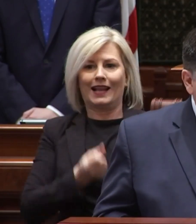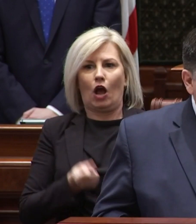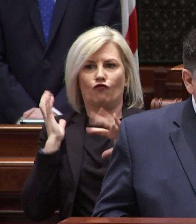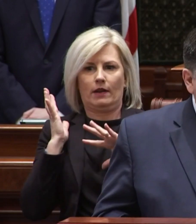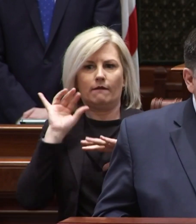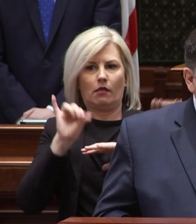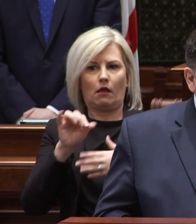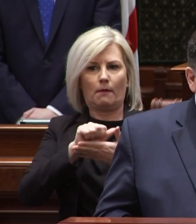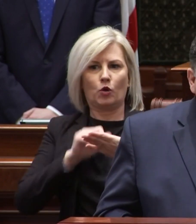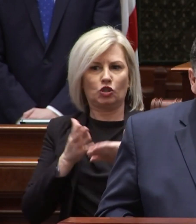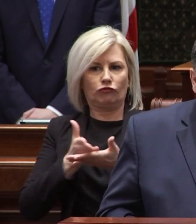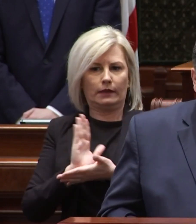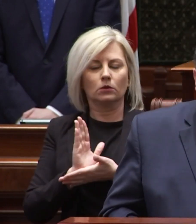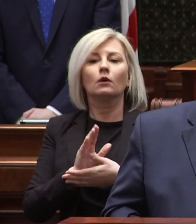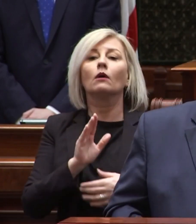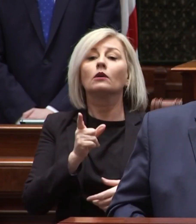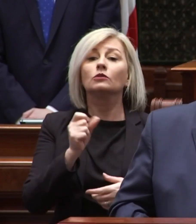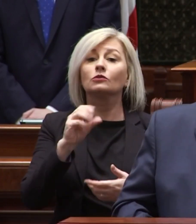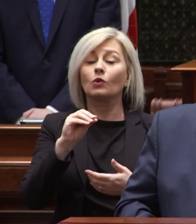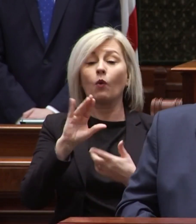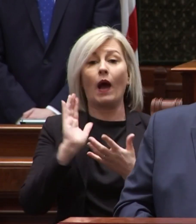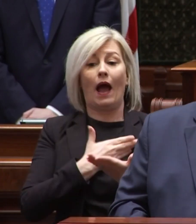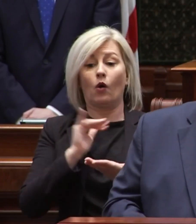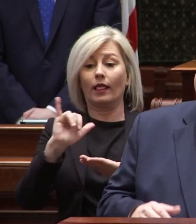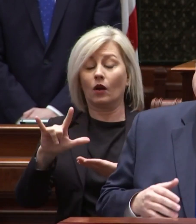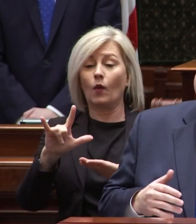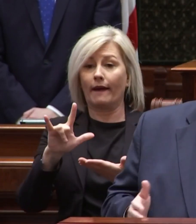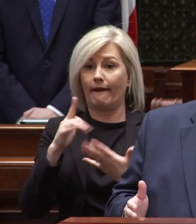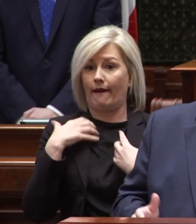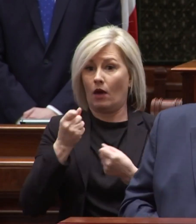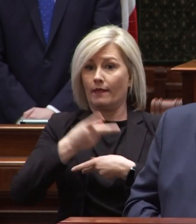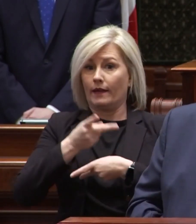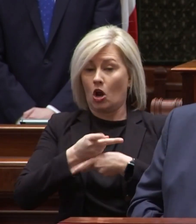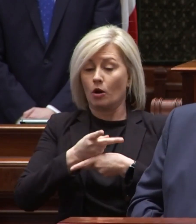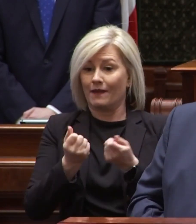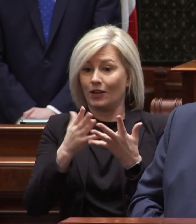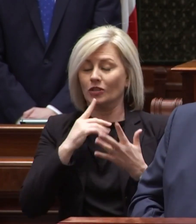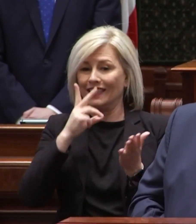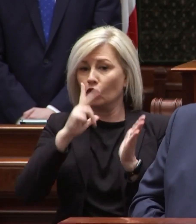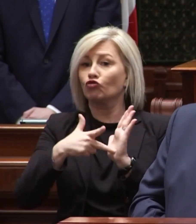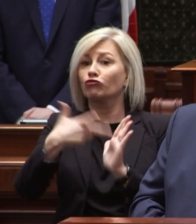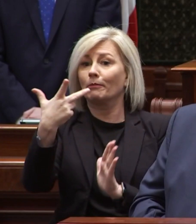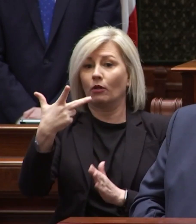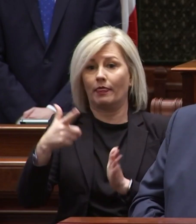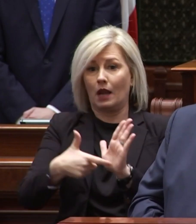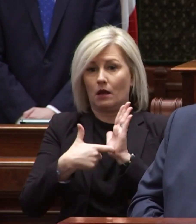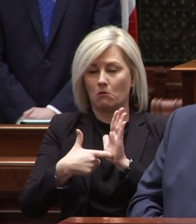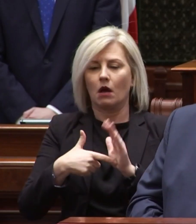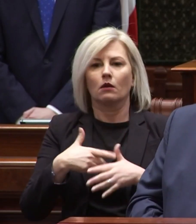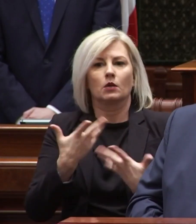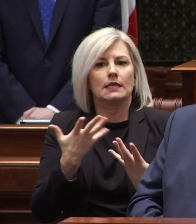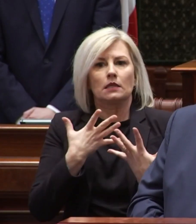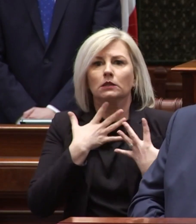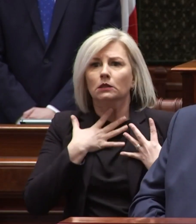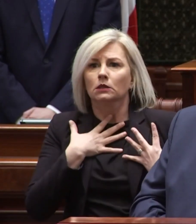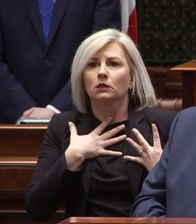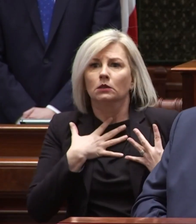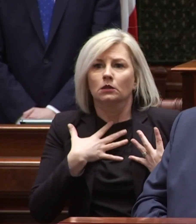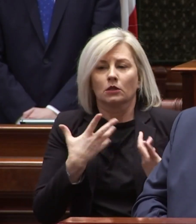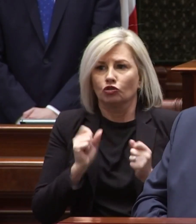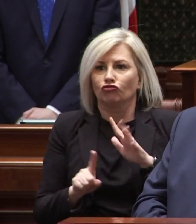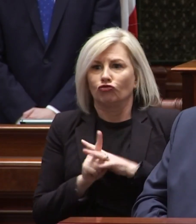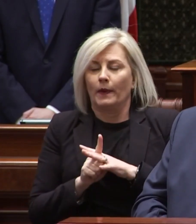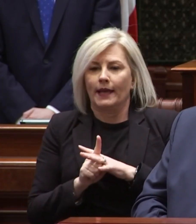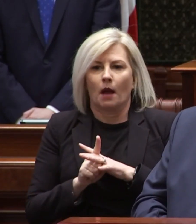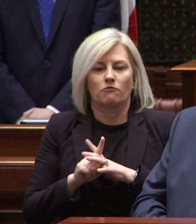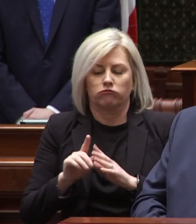residents so illinois's health care providers are seeing triple the demand with desperate patients showing up at the crack of